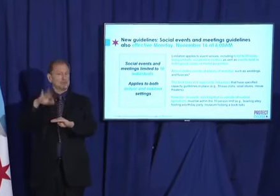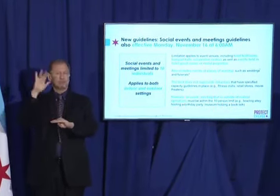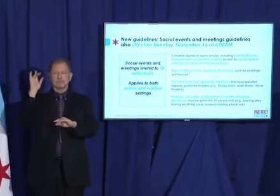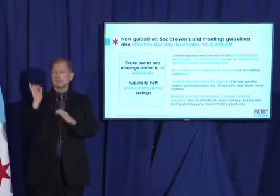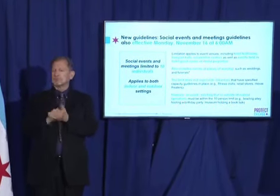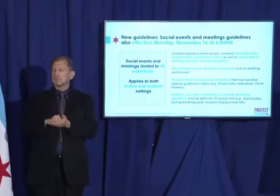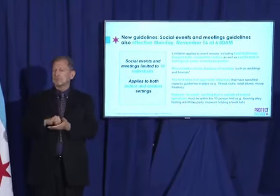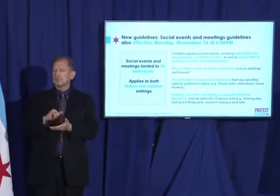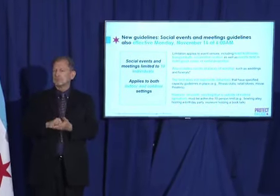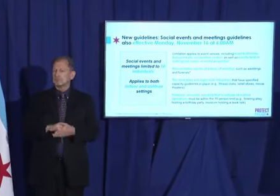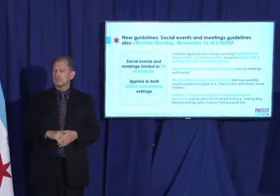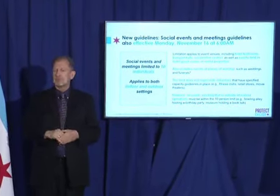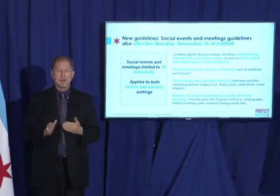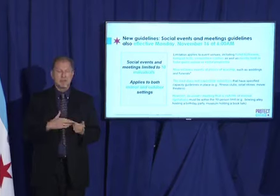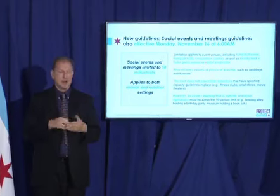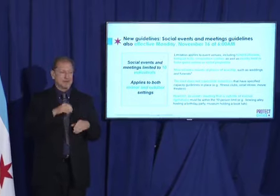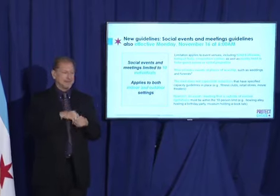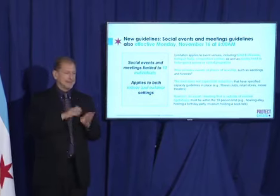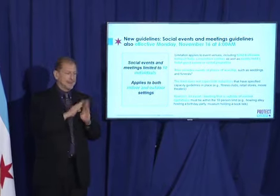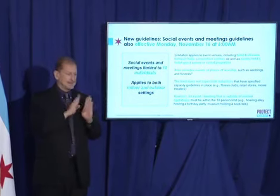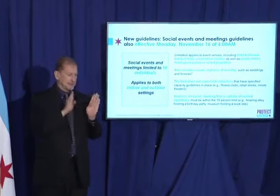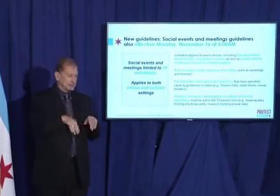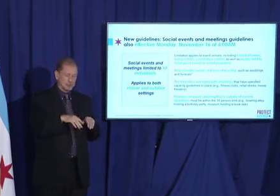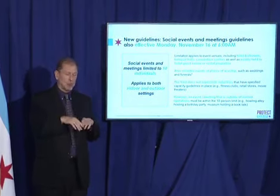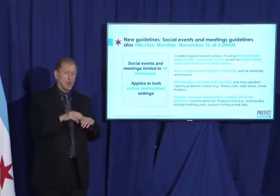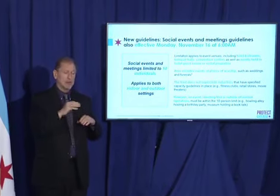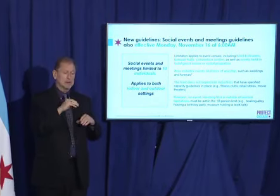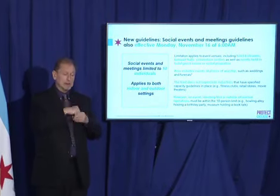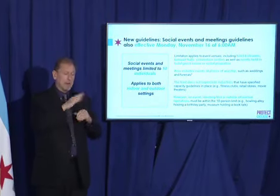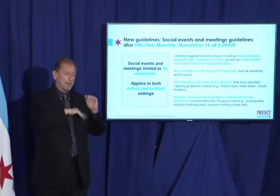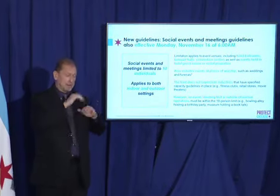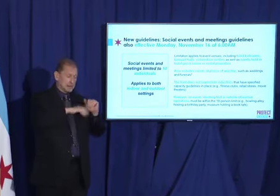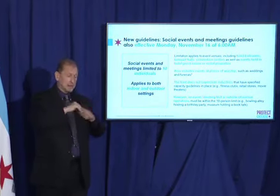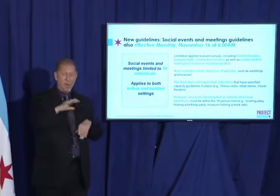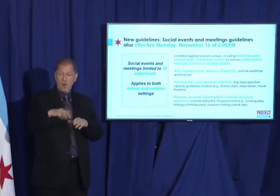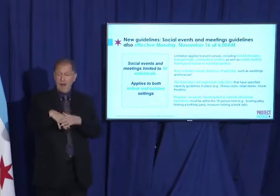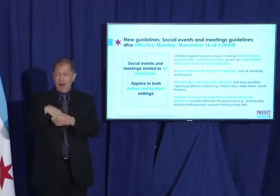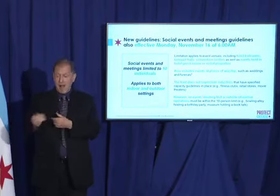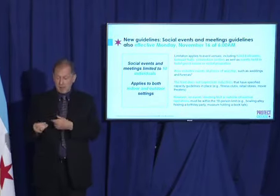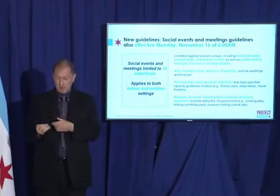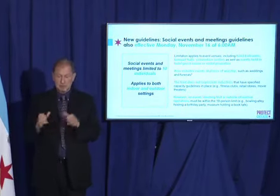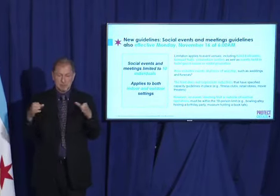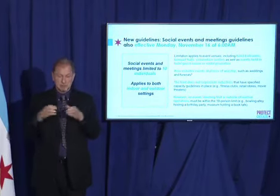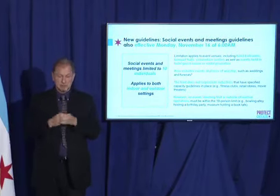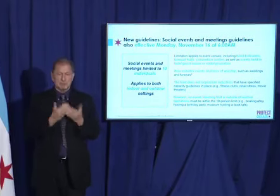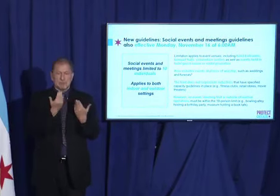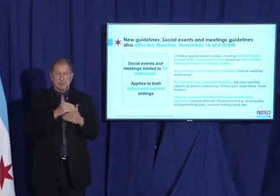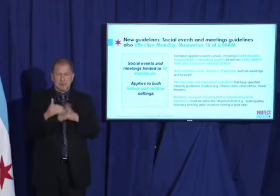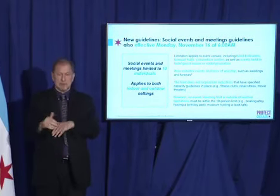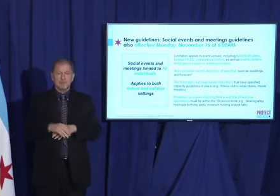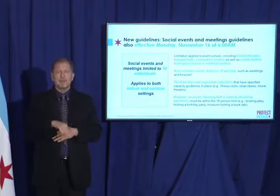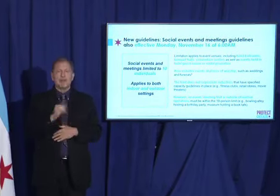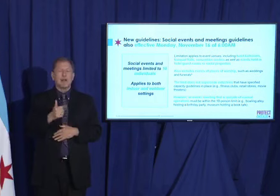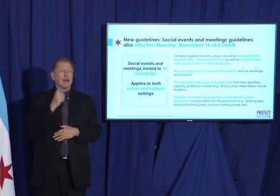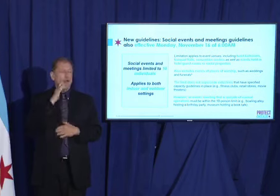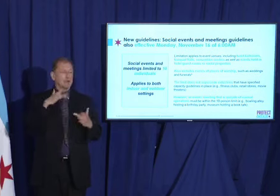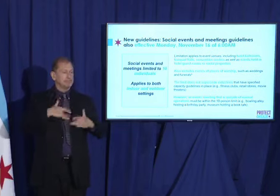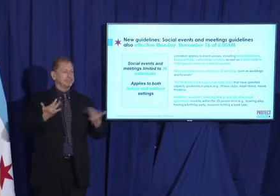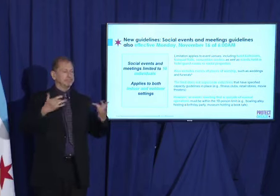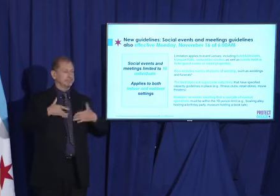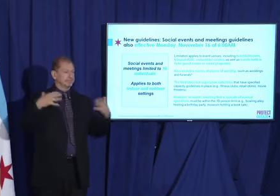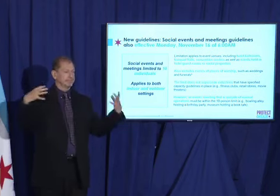this applies to both indoor and outdoor settings. And it includes event venues, hotel event spaces,